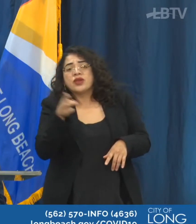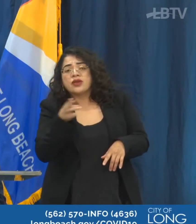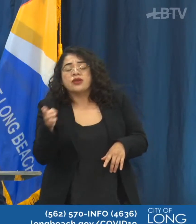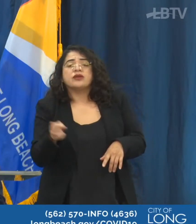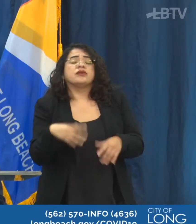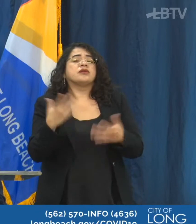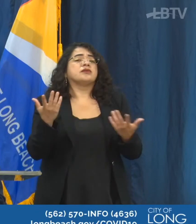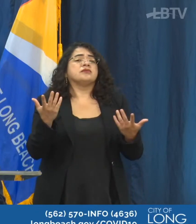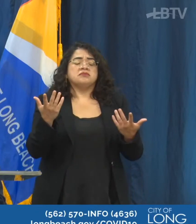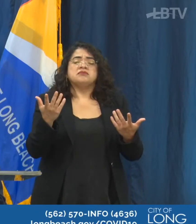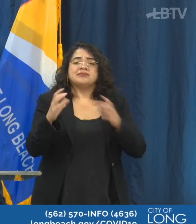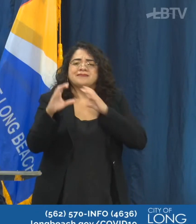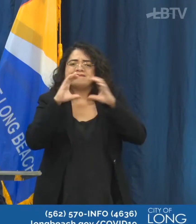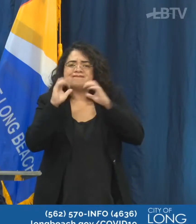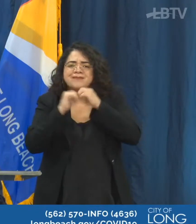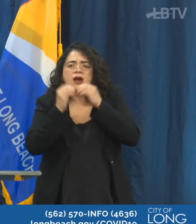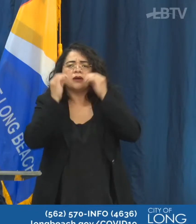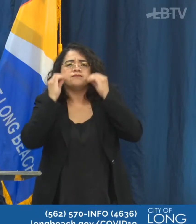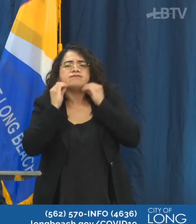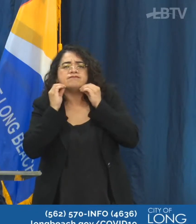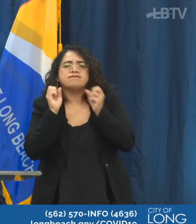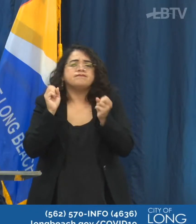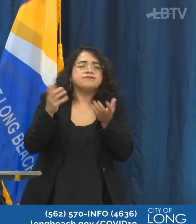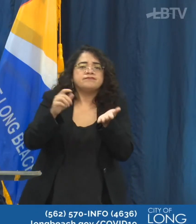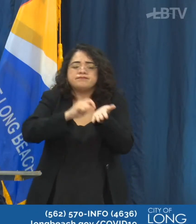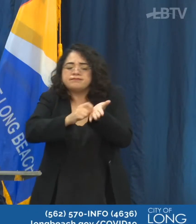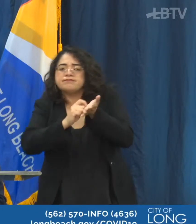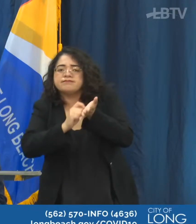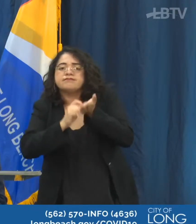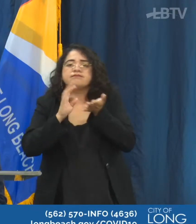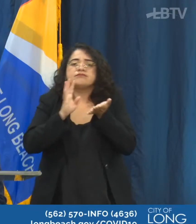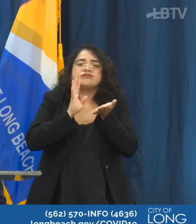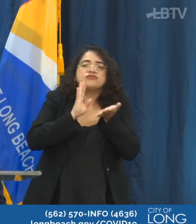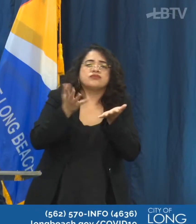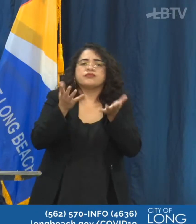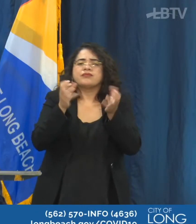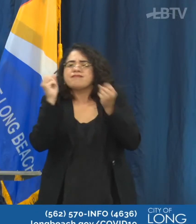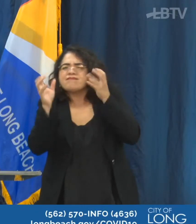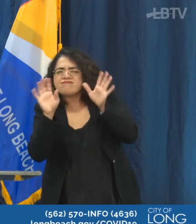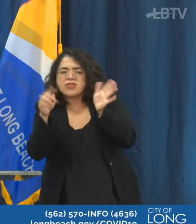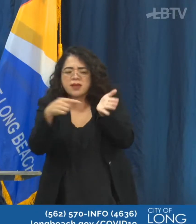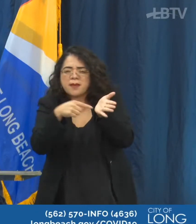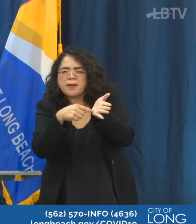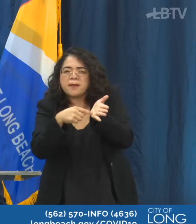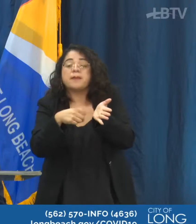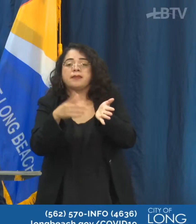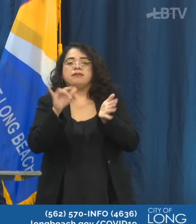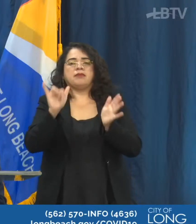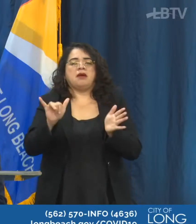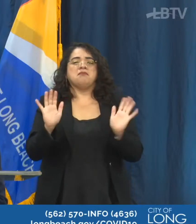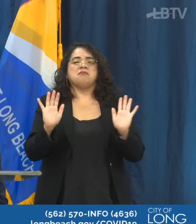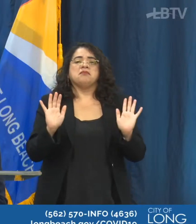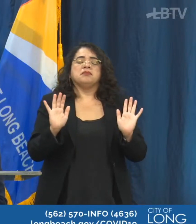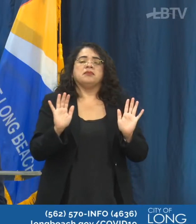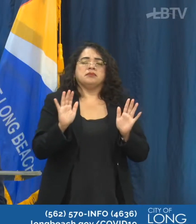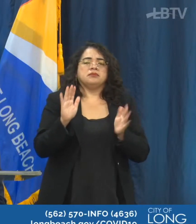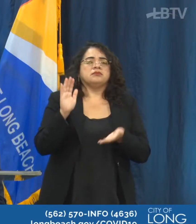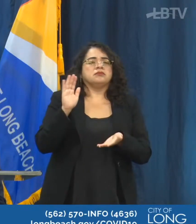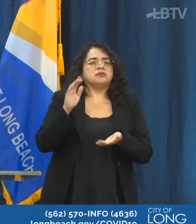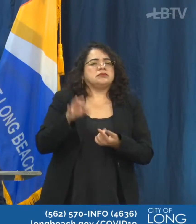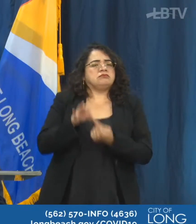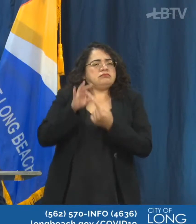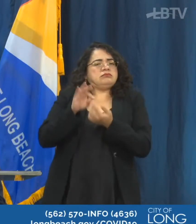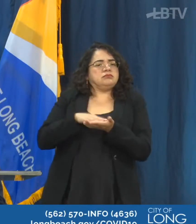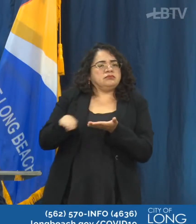hearing impaired. Or those for whom face covering, wearing a face covering could create a risk to the person. There are specific